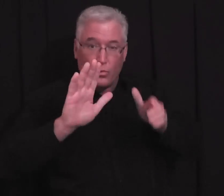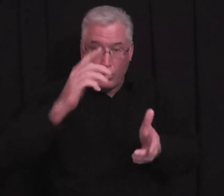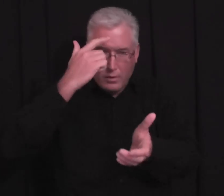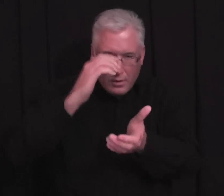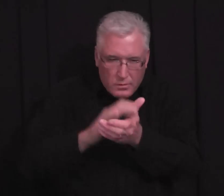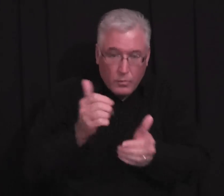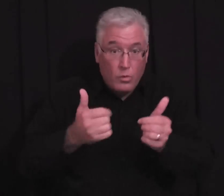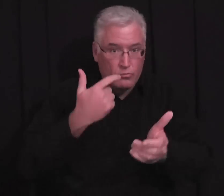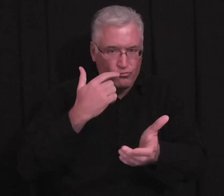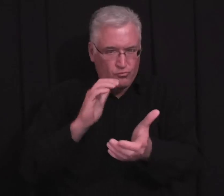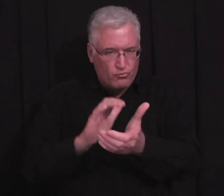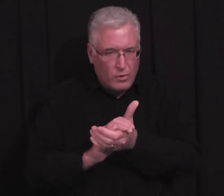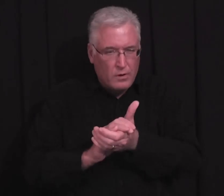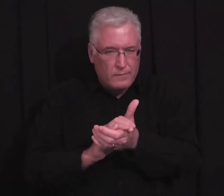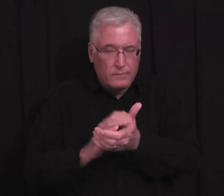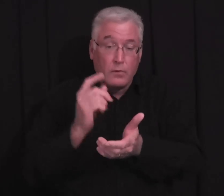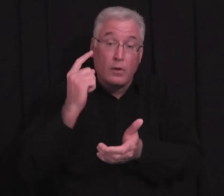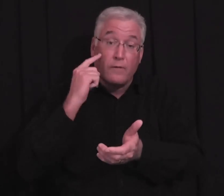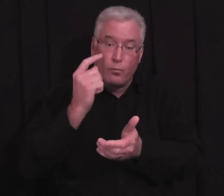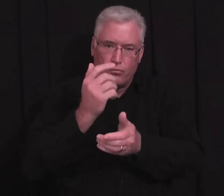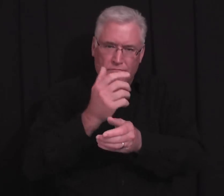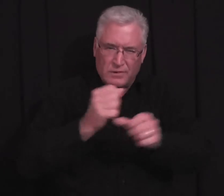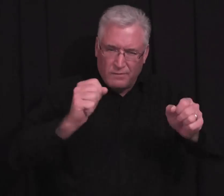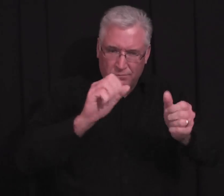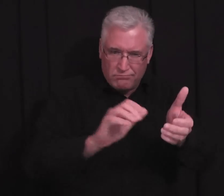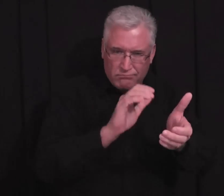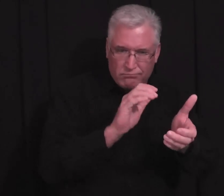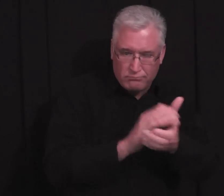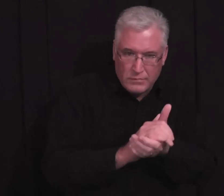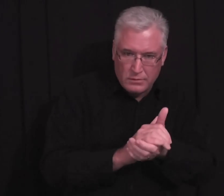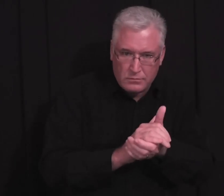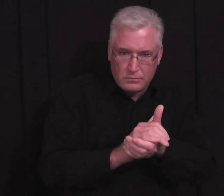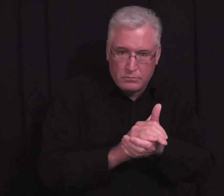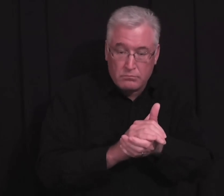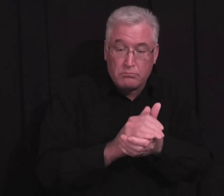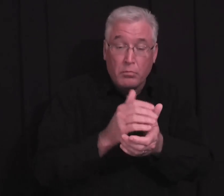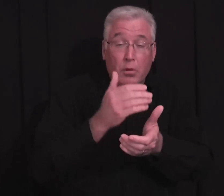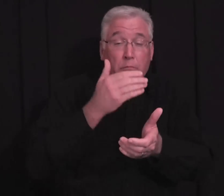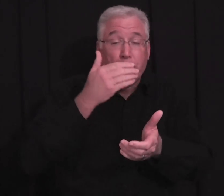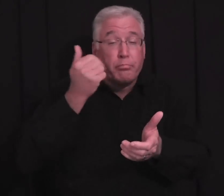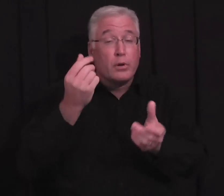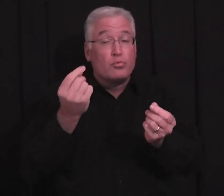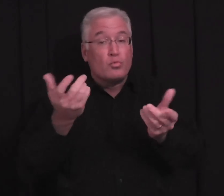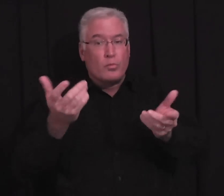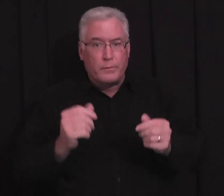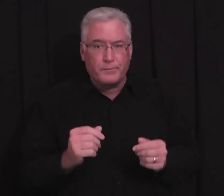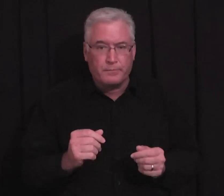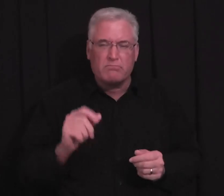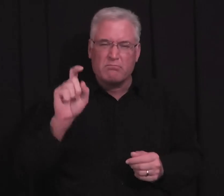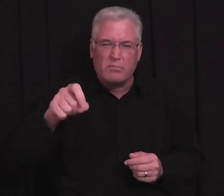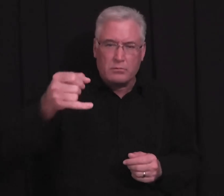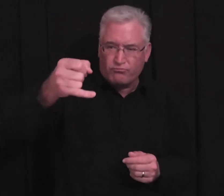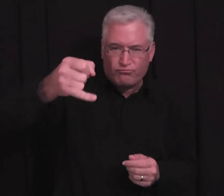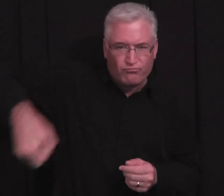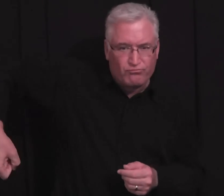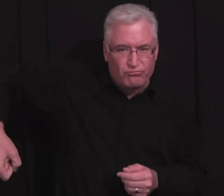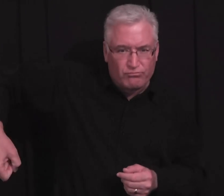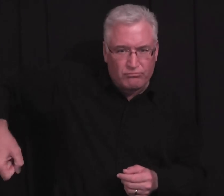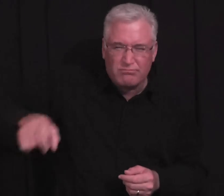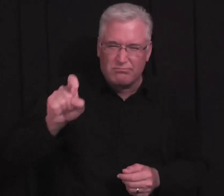it would be best to just focus on your spouse, you know, to save your marriage. And, you know, it's better if